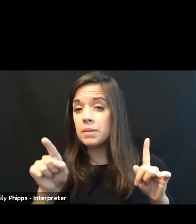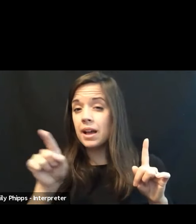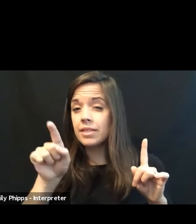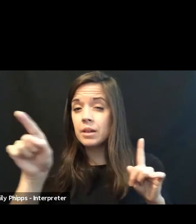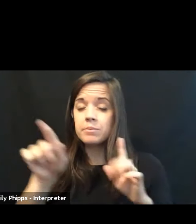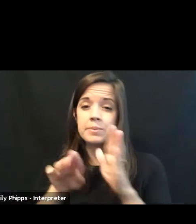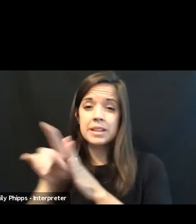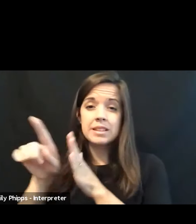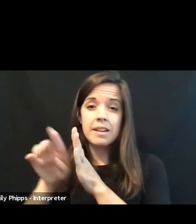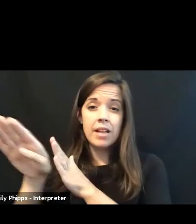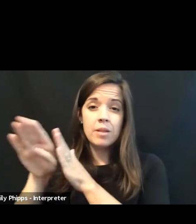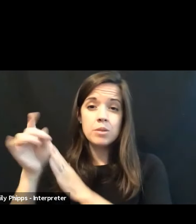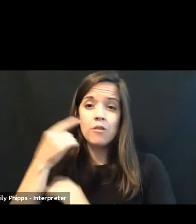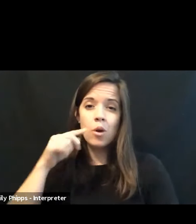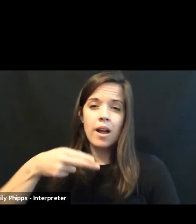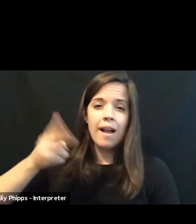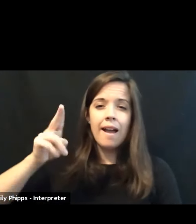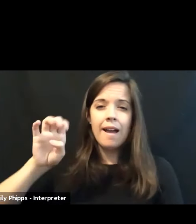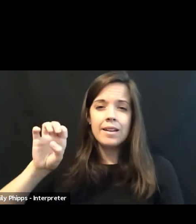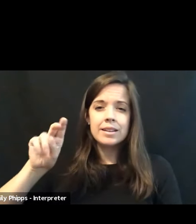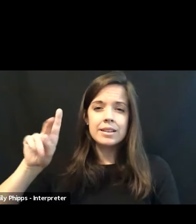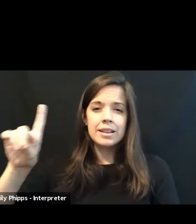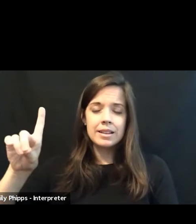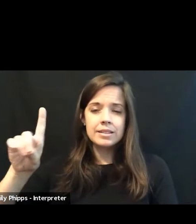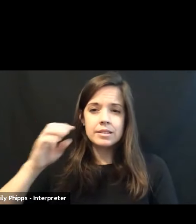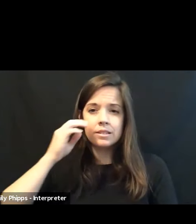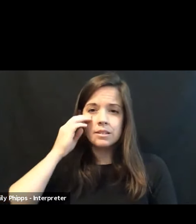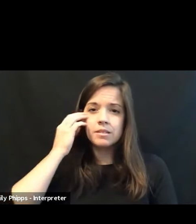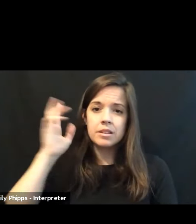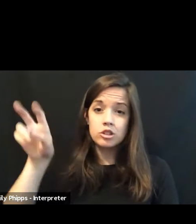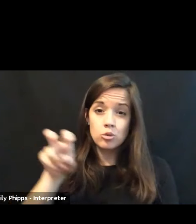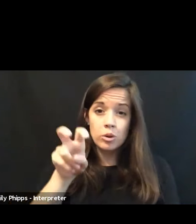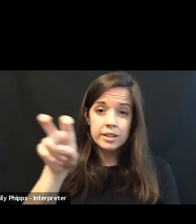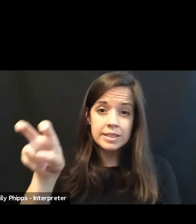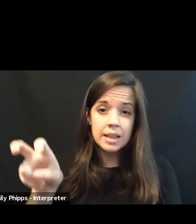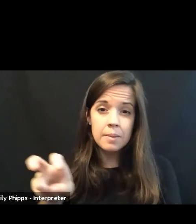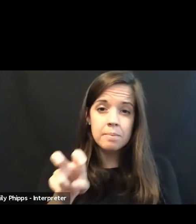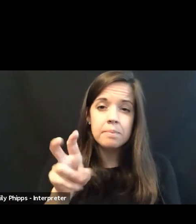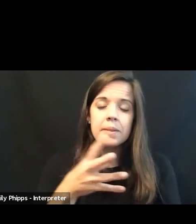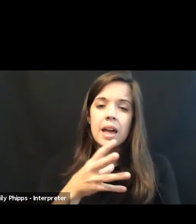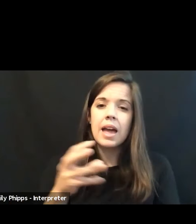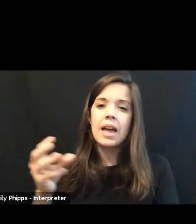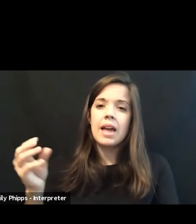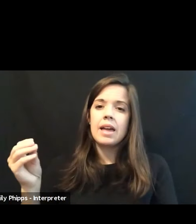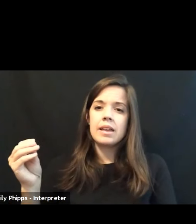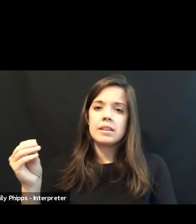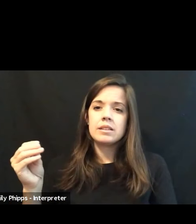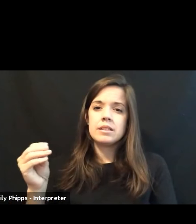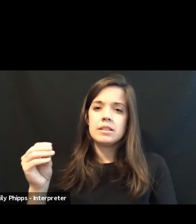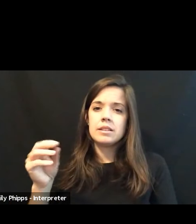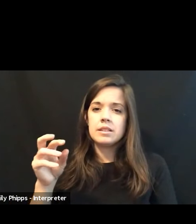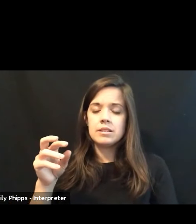wildness that. we